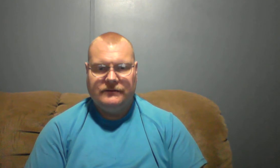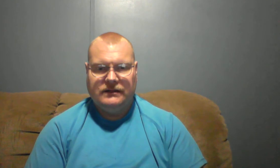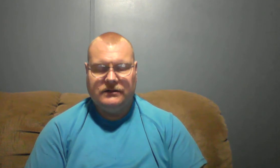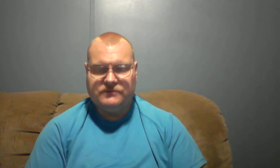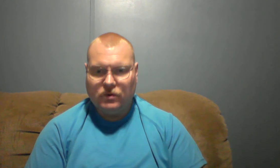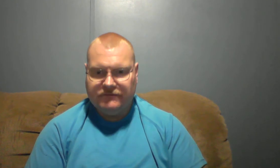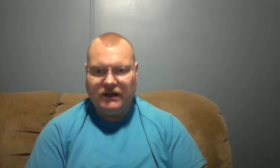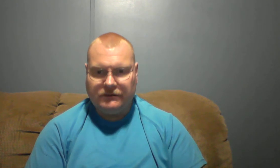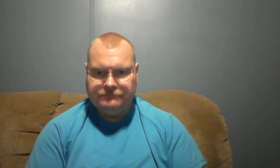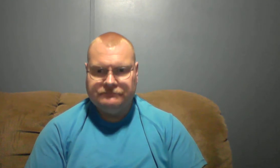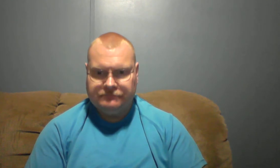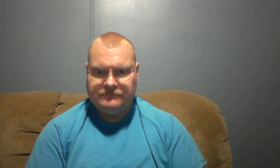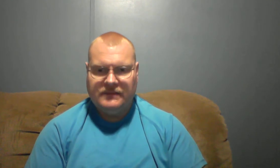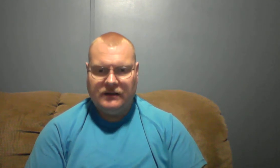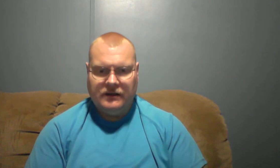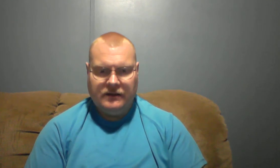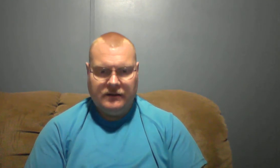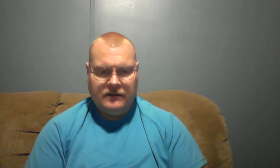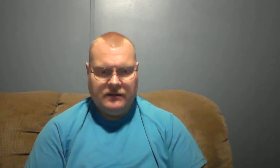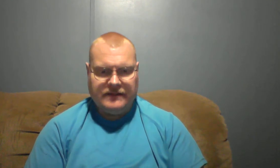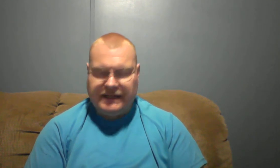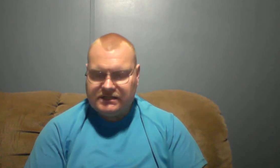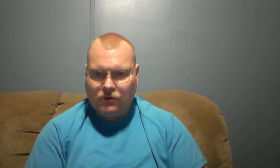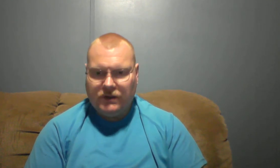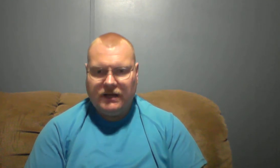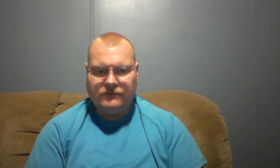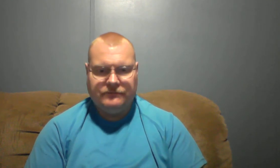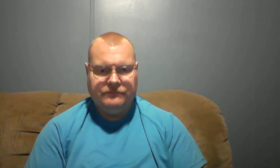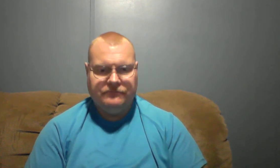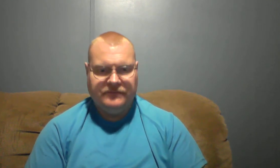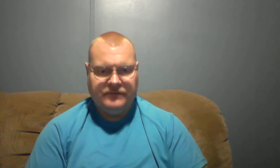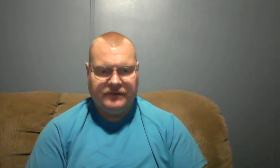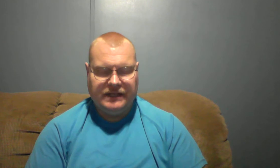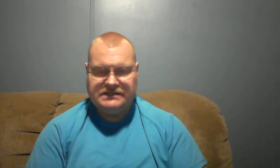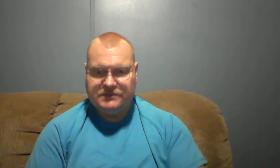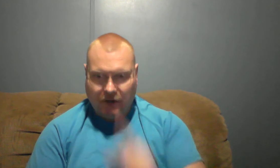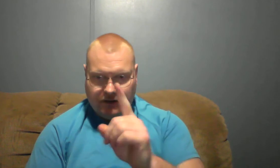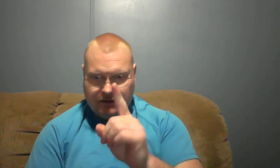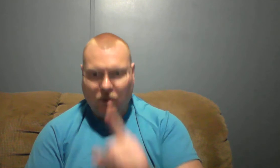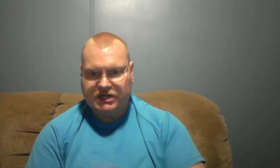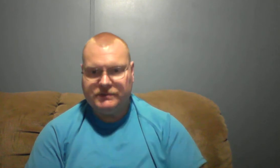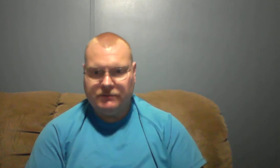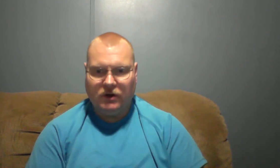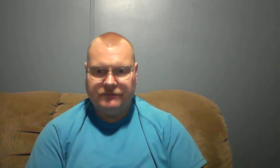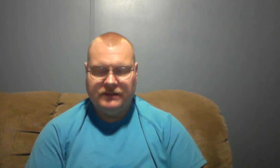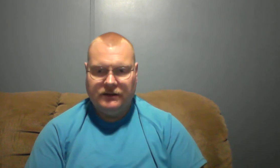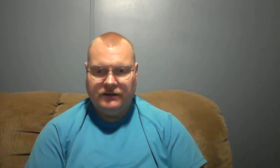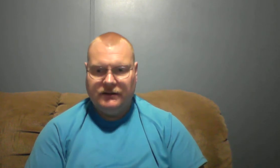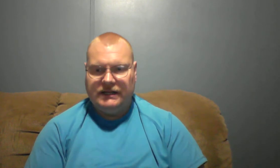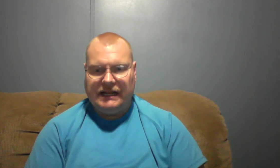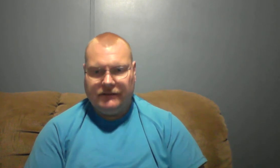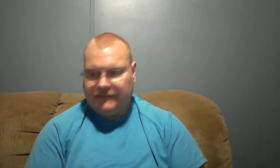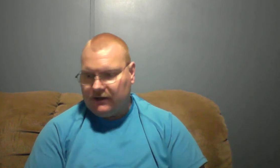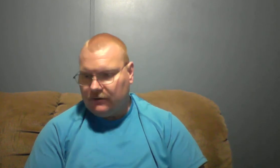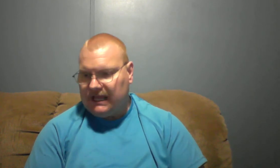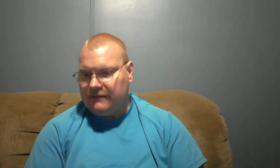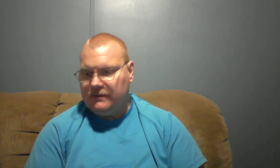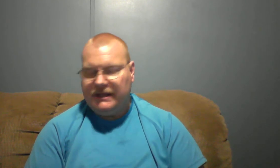there's more to follow things going on this is part of the watchman part now I don't claim to be